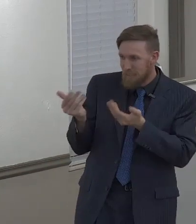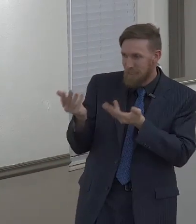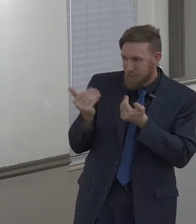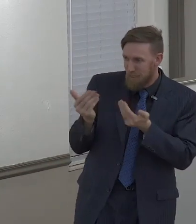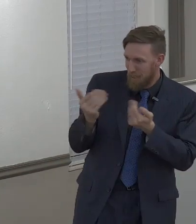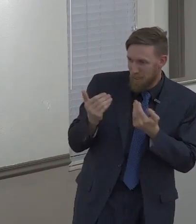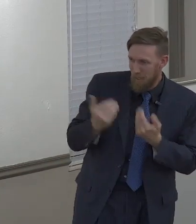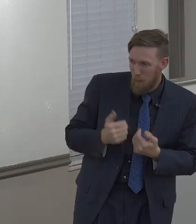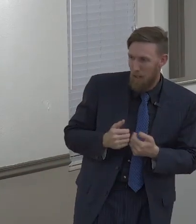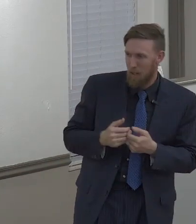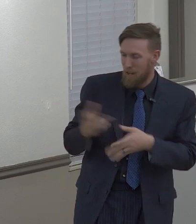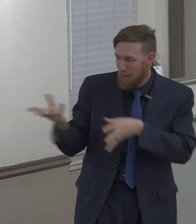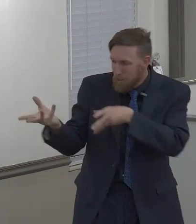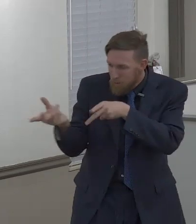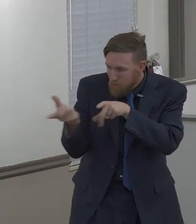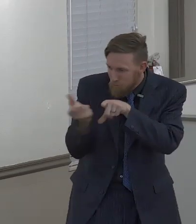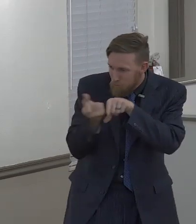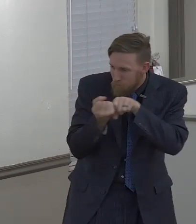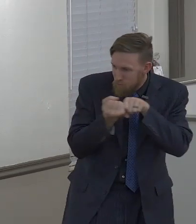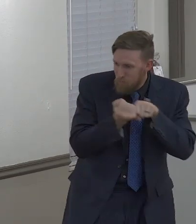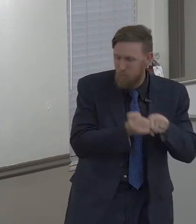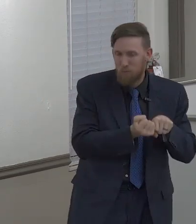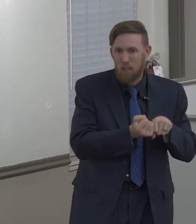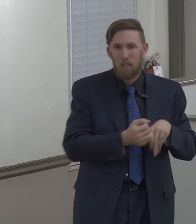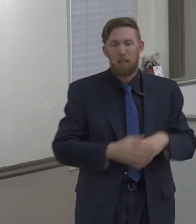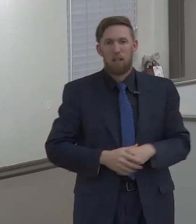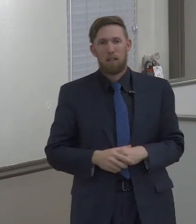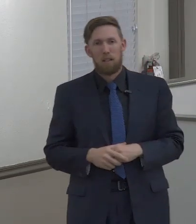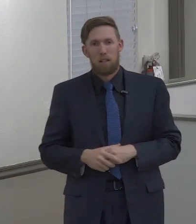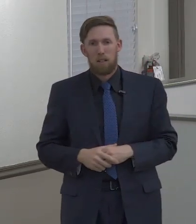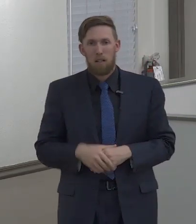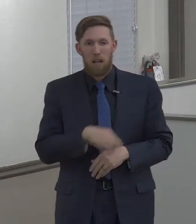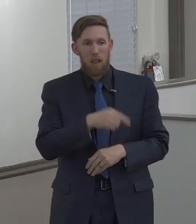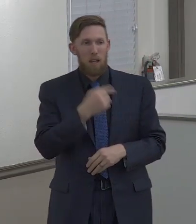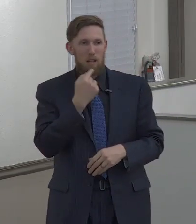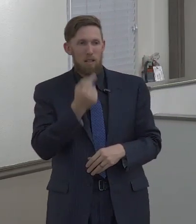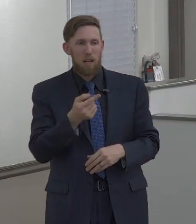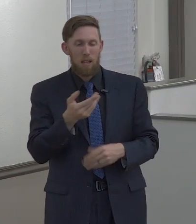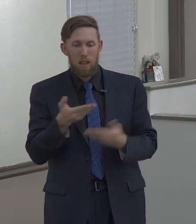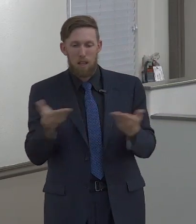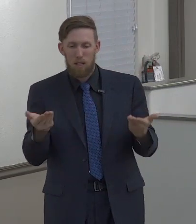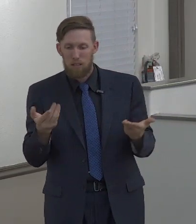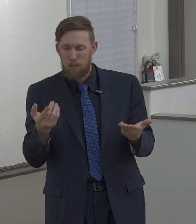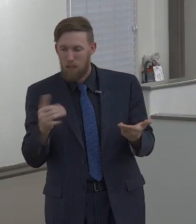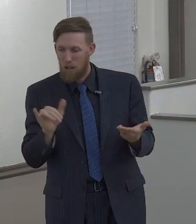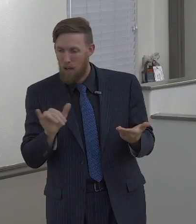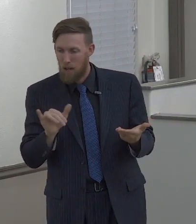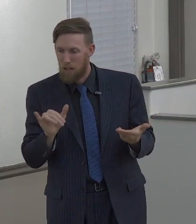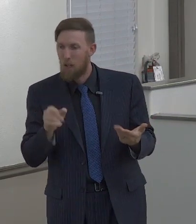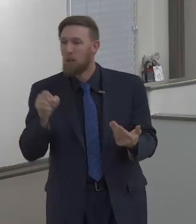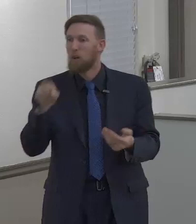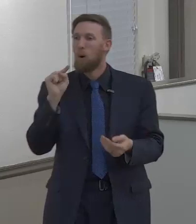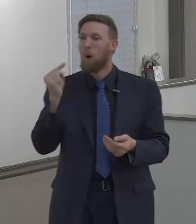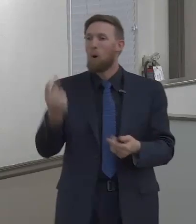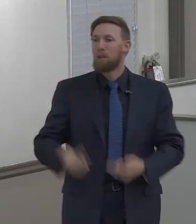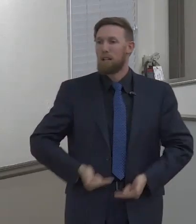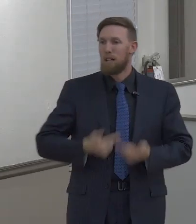They're telling us that that is the thing to do, the phrase, you only live once.